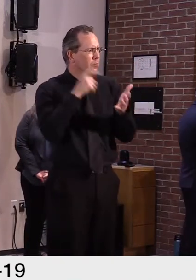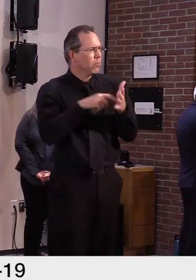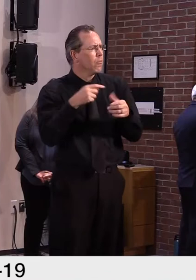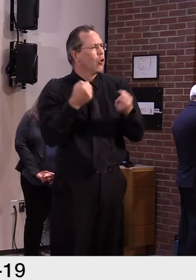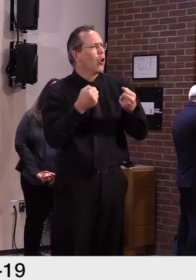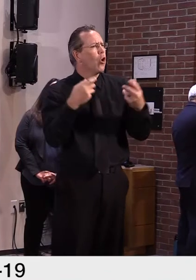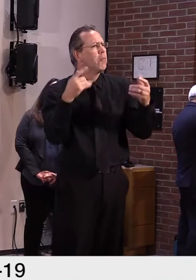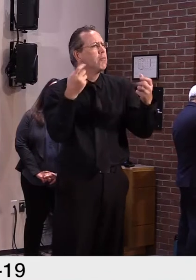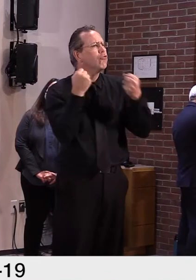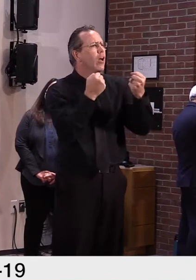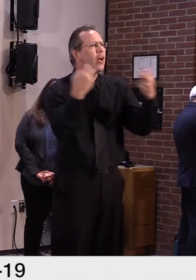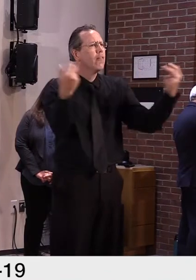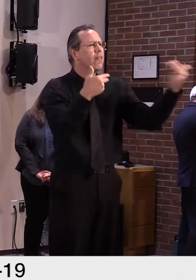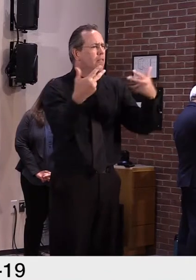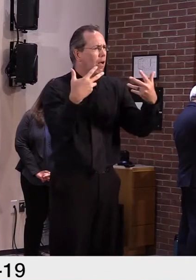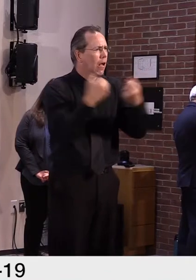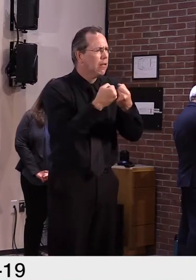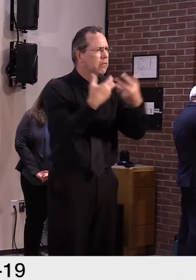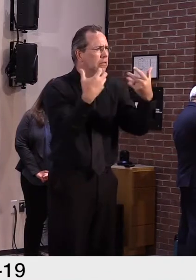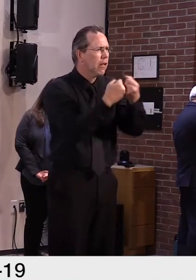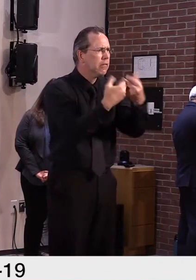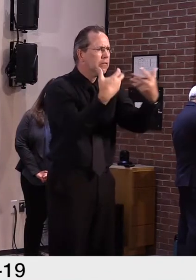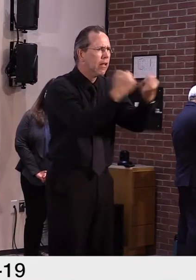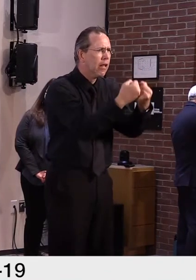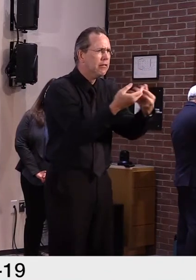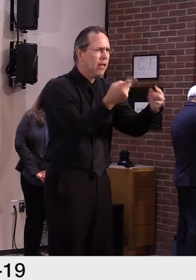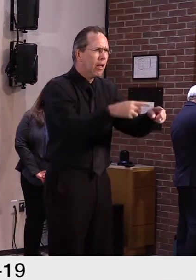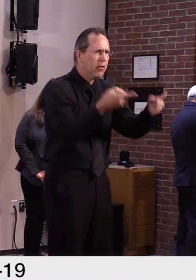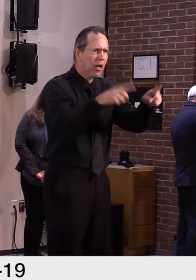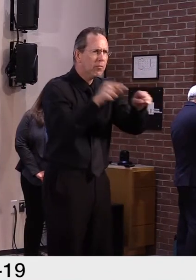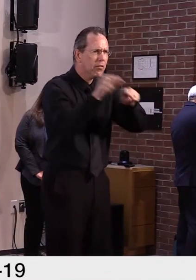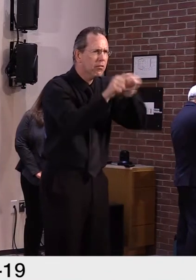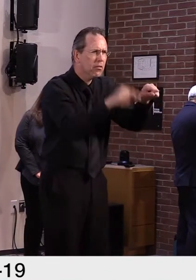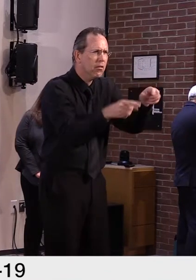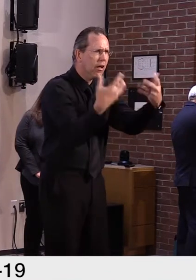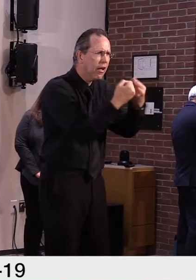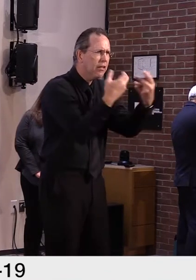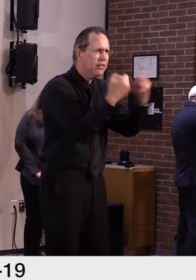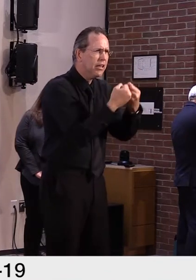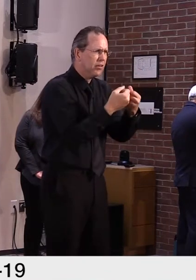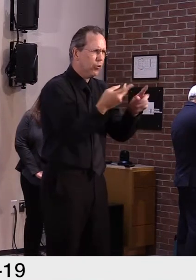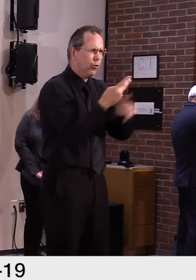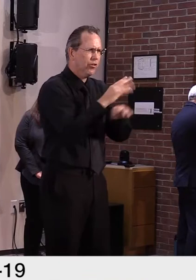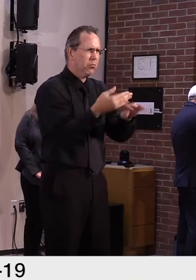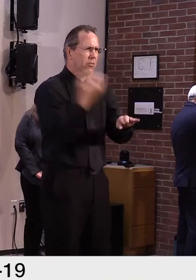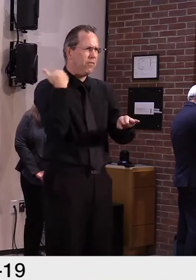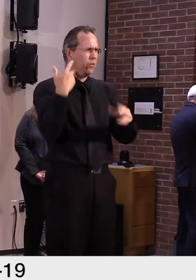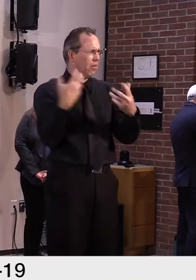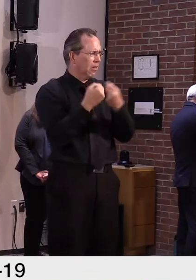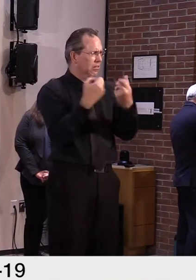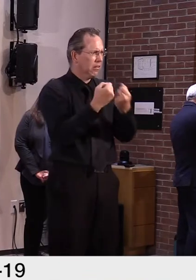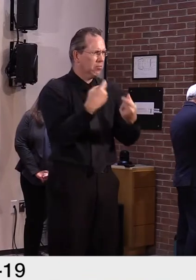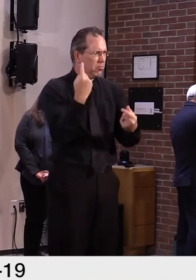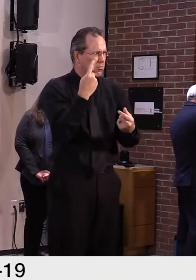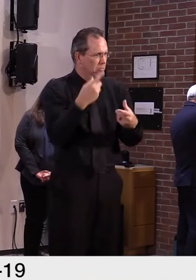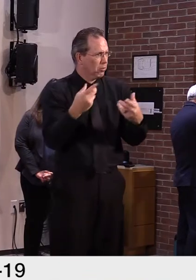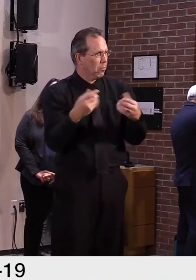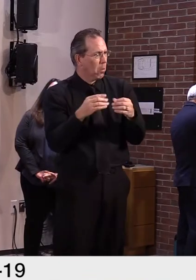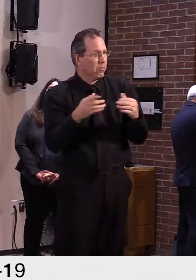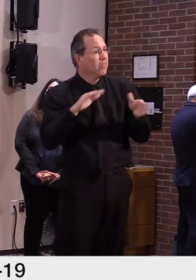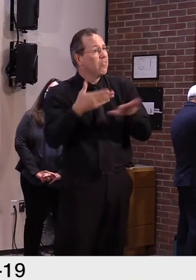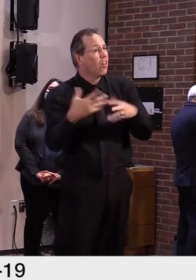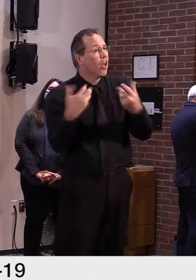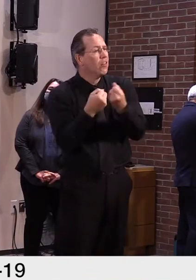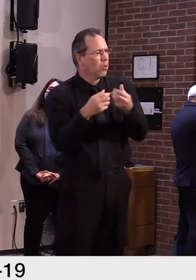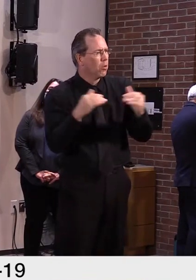it's just unfortunate what we're seeing across Vermont. Again, as you pointed out, last year was